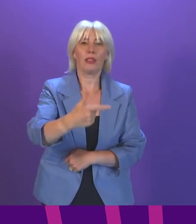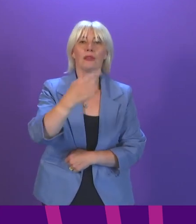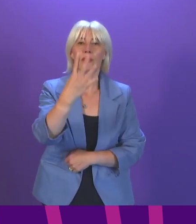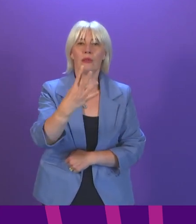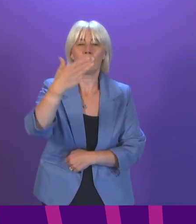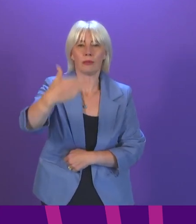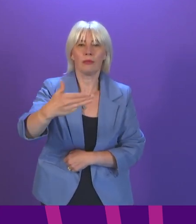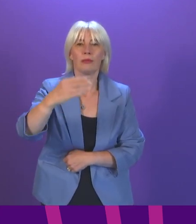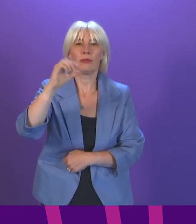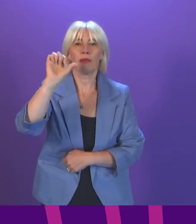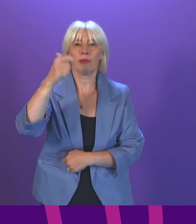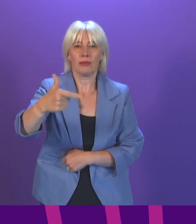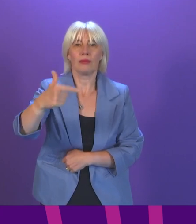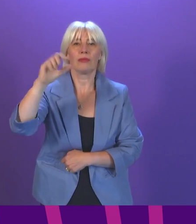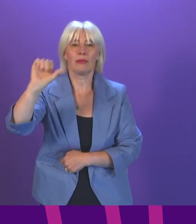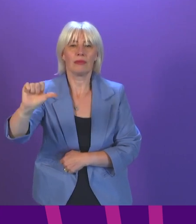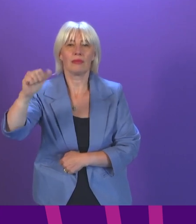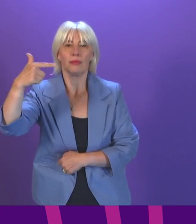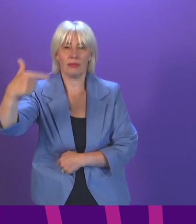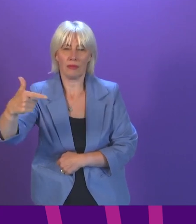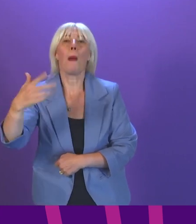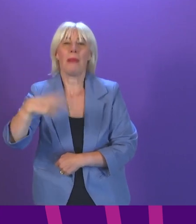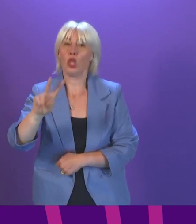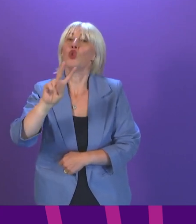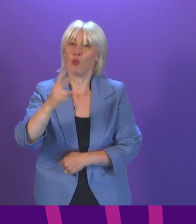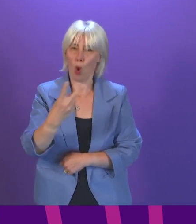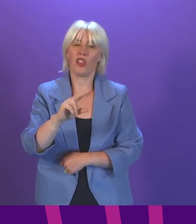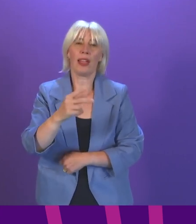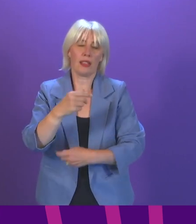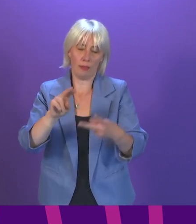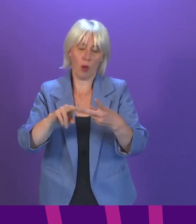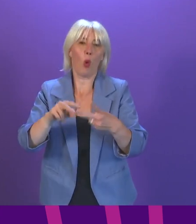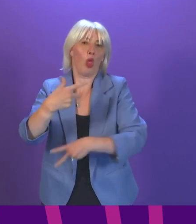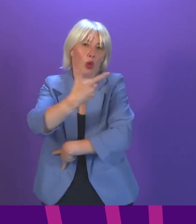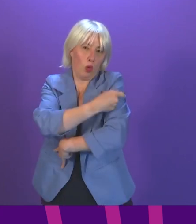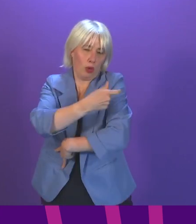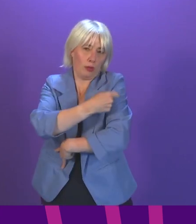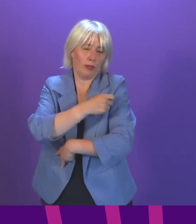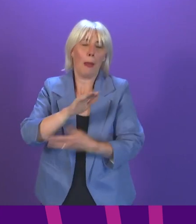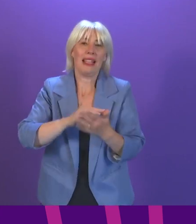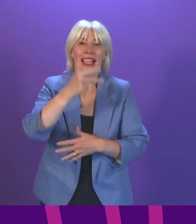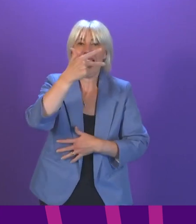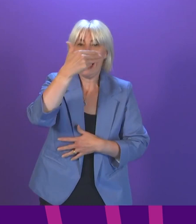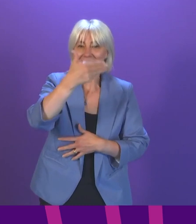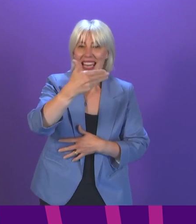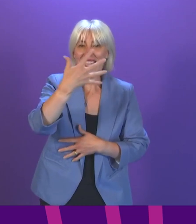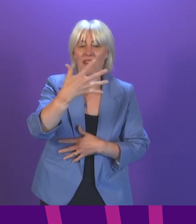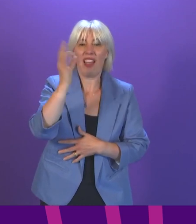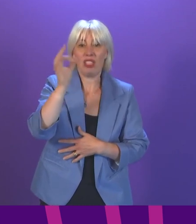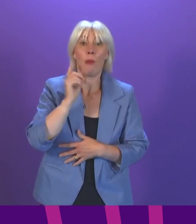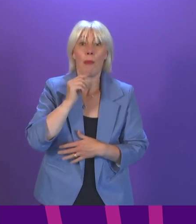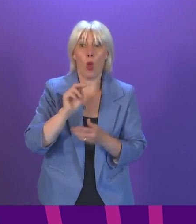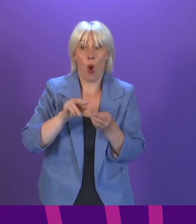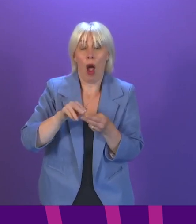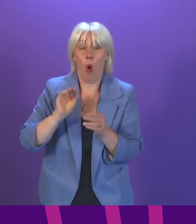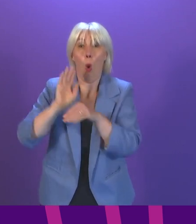,767 have now had both doses. That includes 95% of people over 40 who